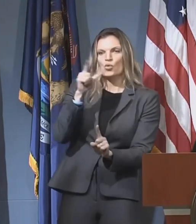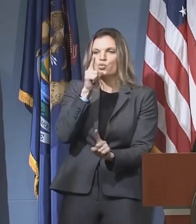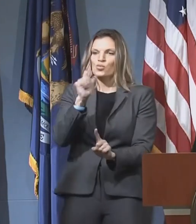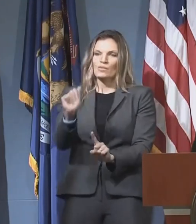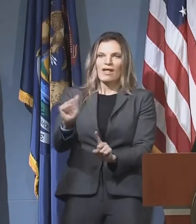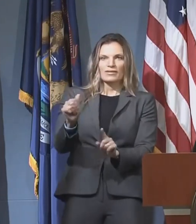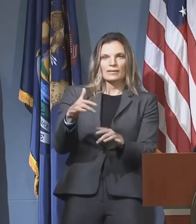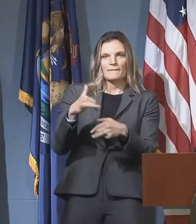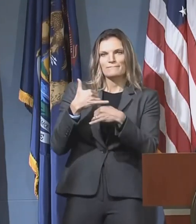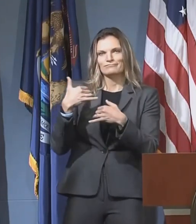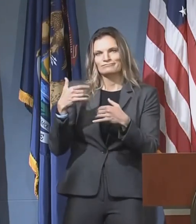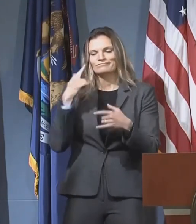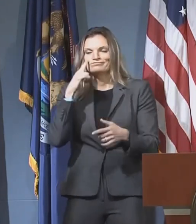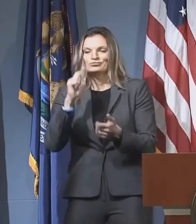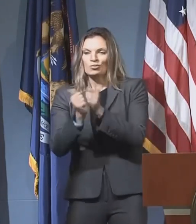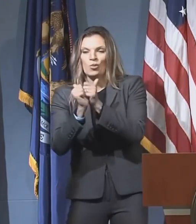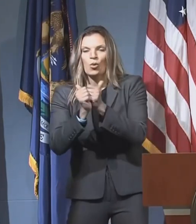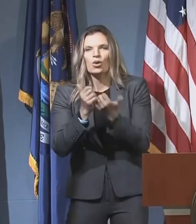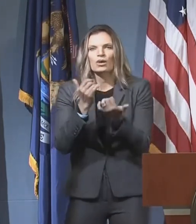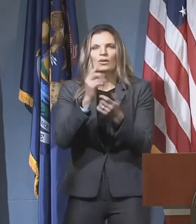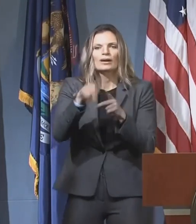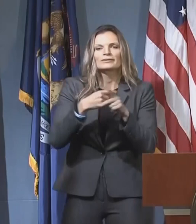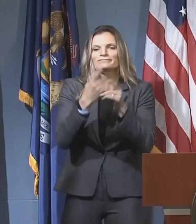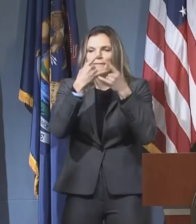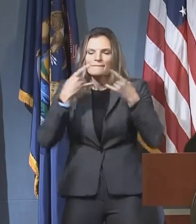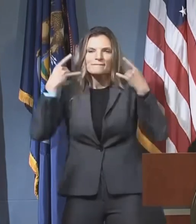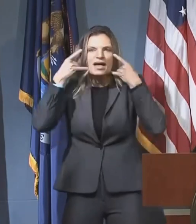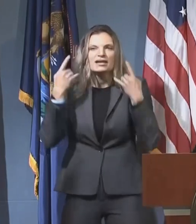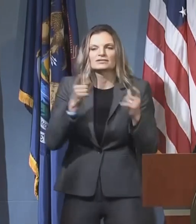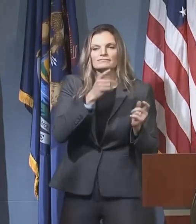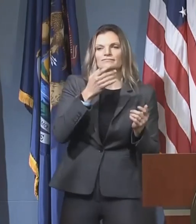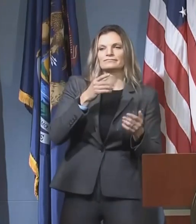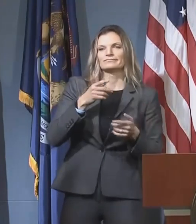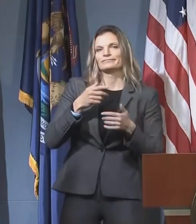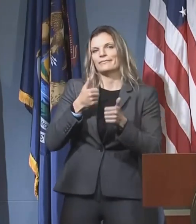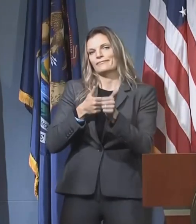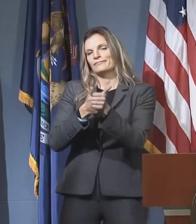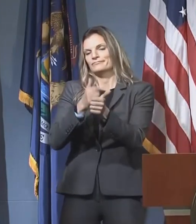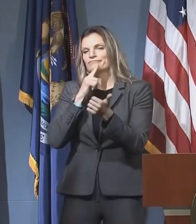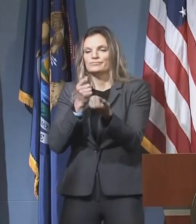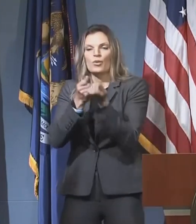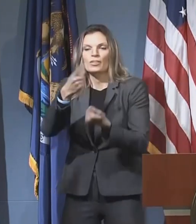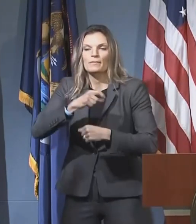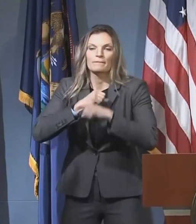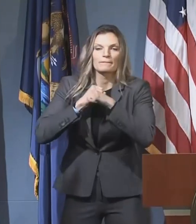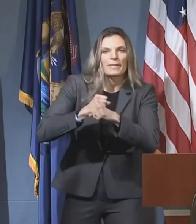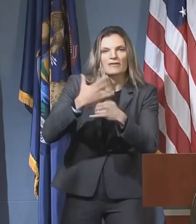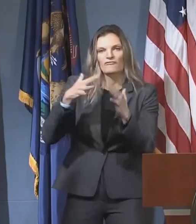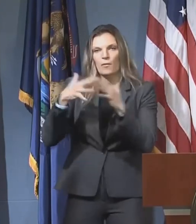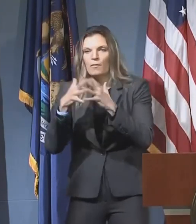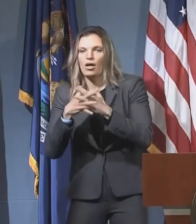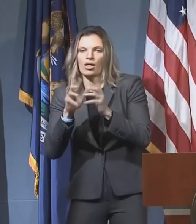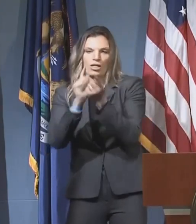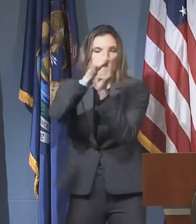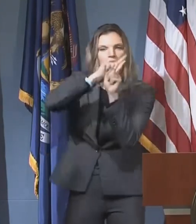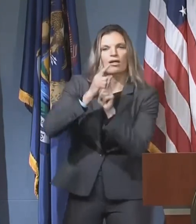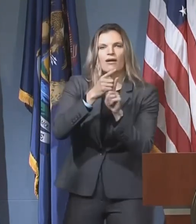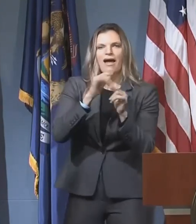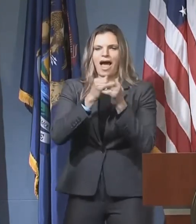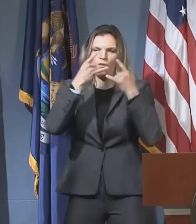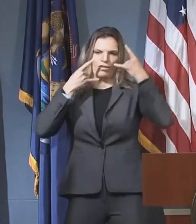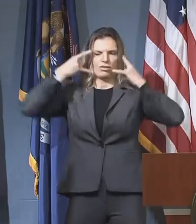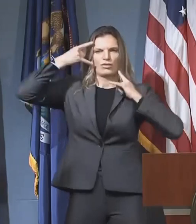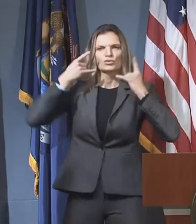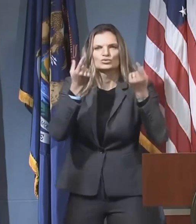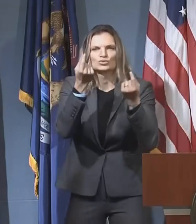stay safe while they are running and blocking and playing football. And other sports. And